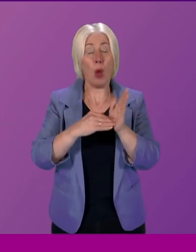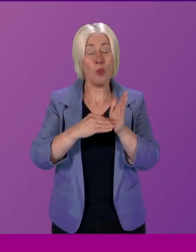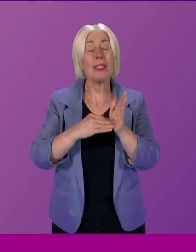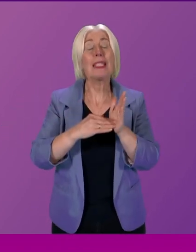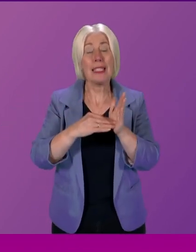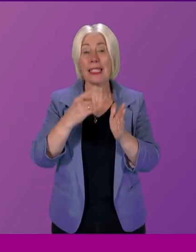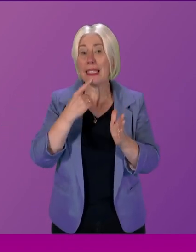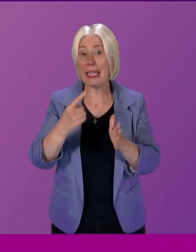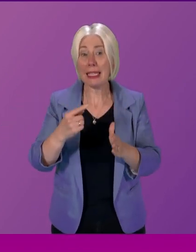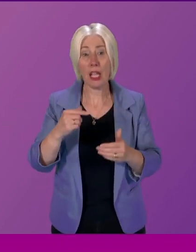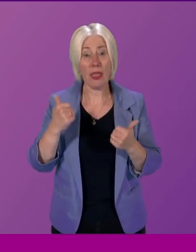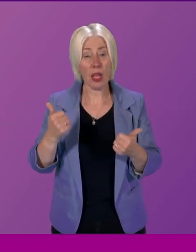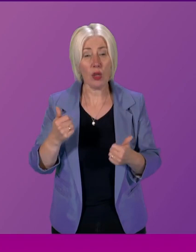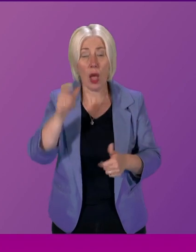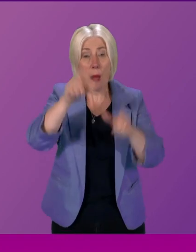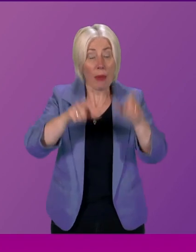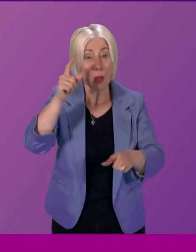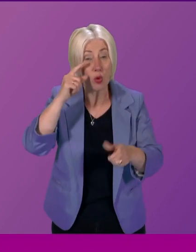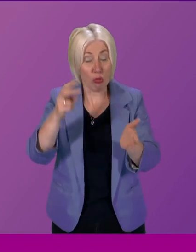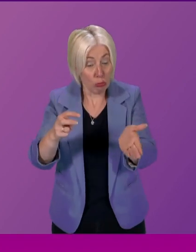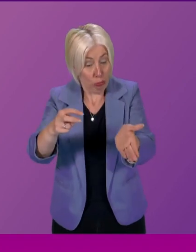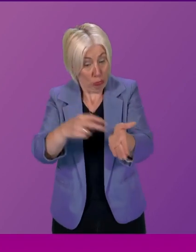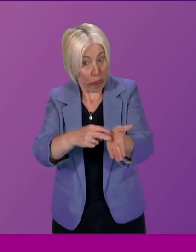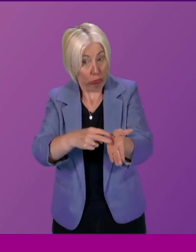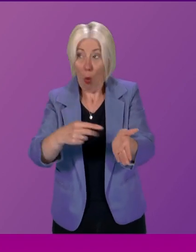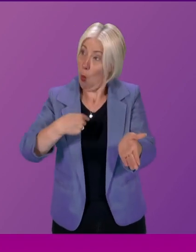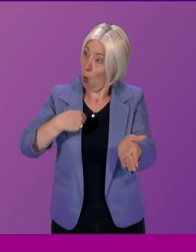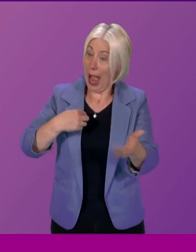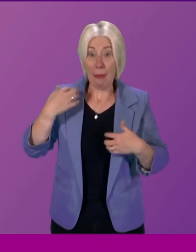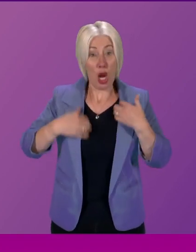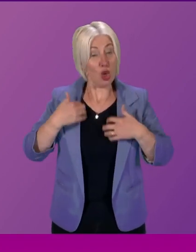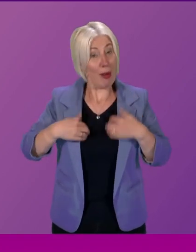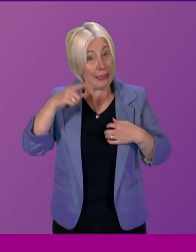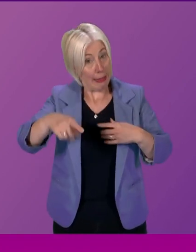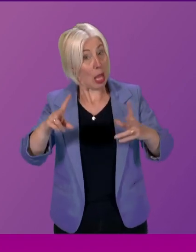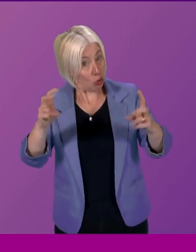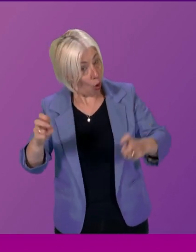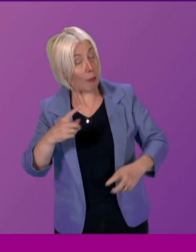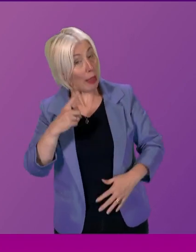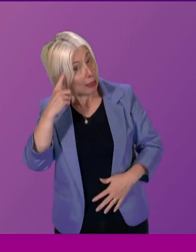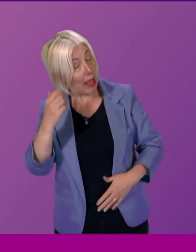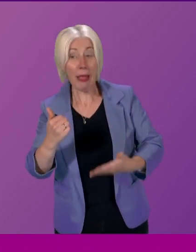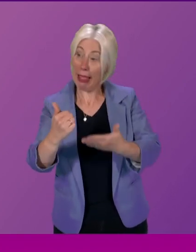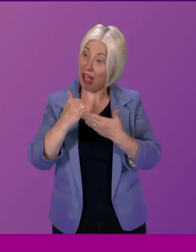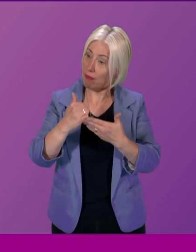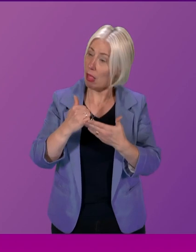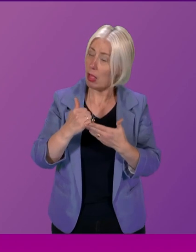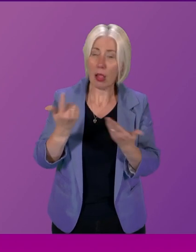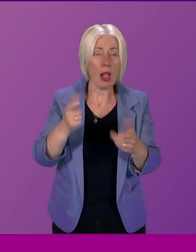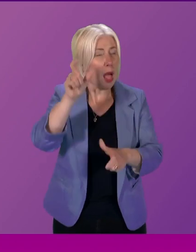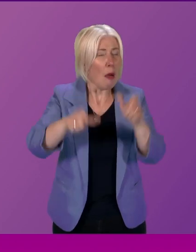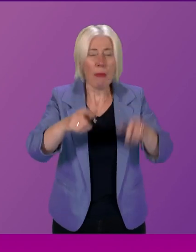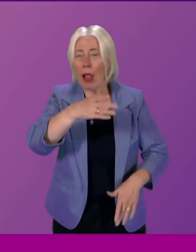the idea of letting people register their interest in particular topics I think that's really helpful most folk do not have time to